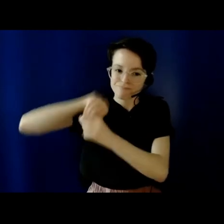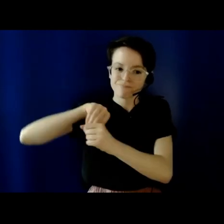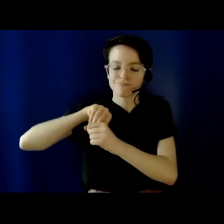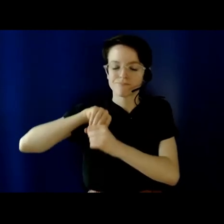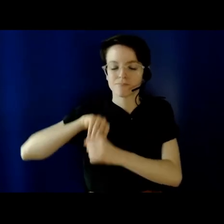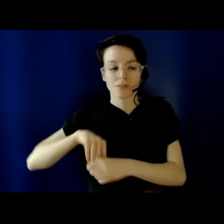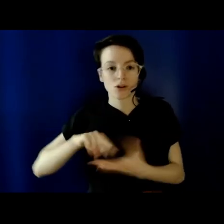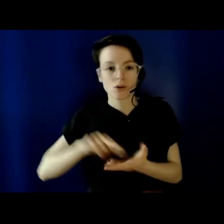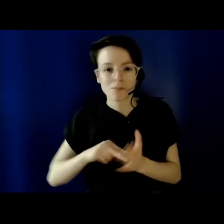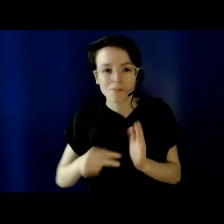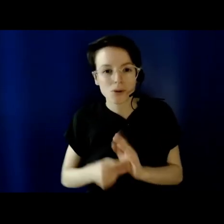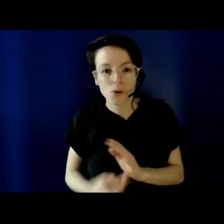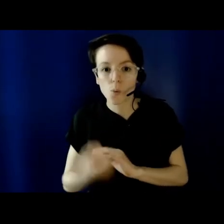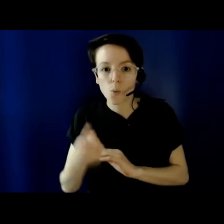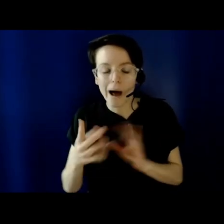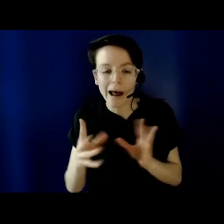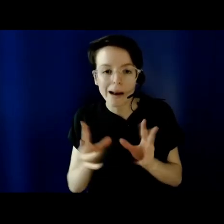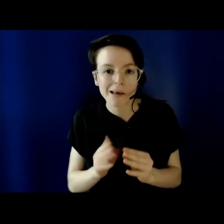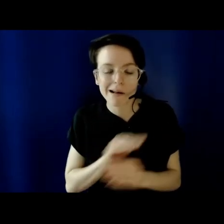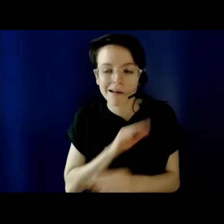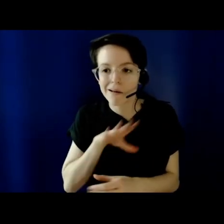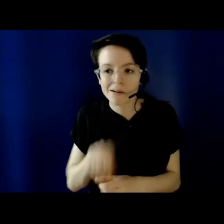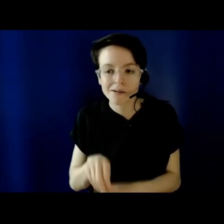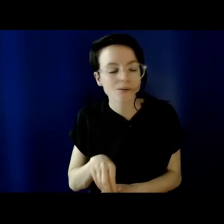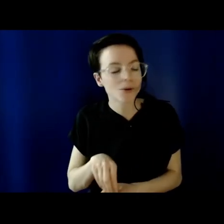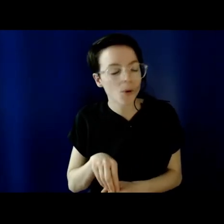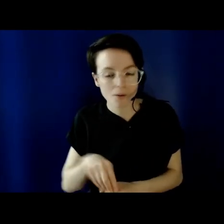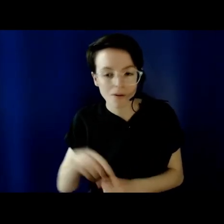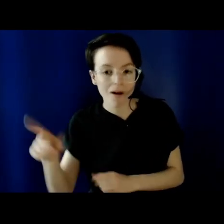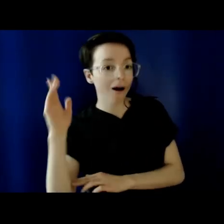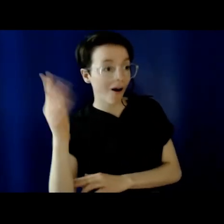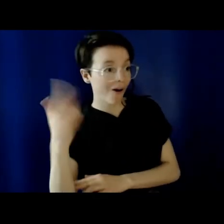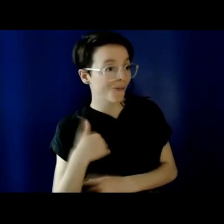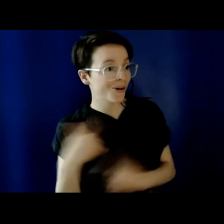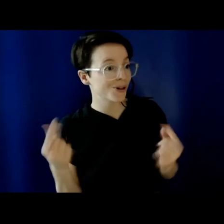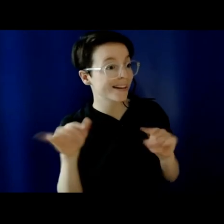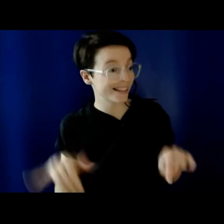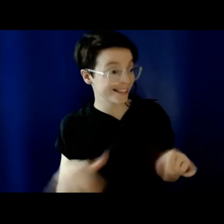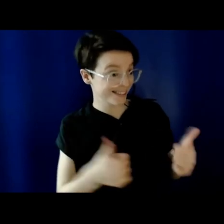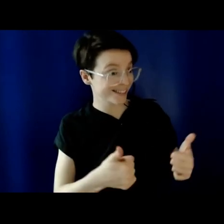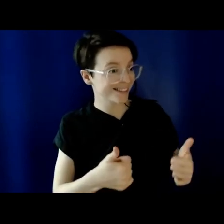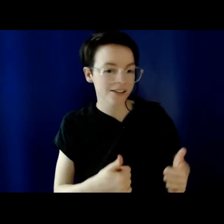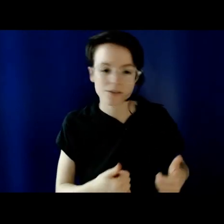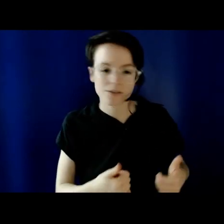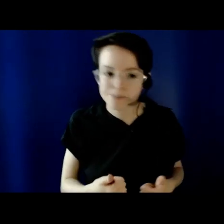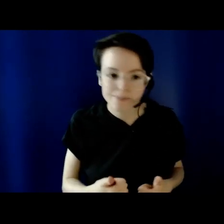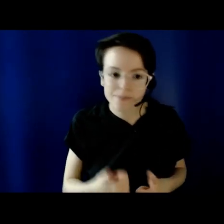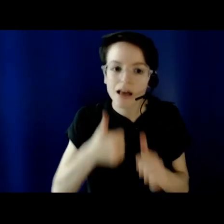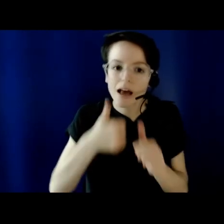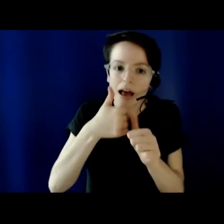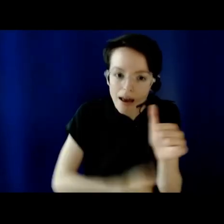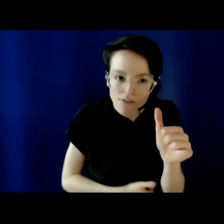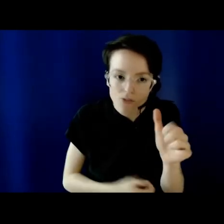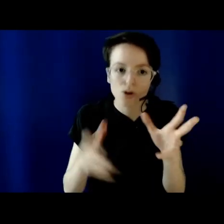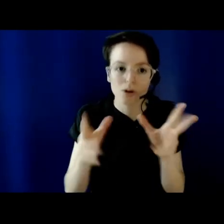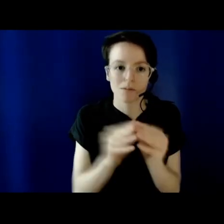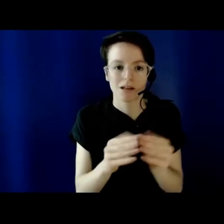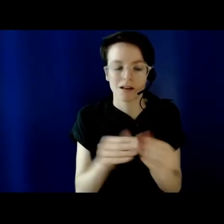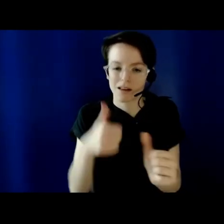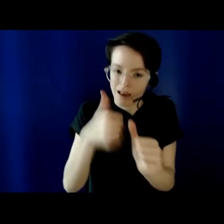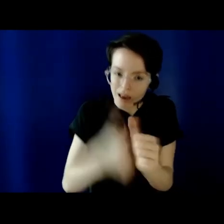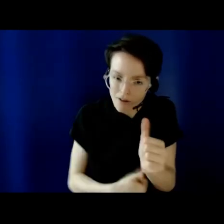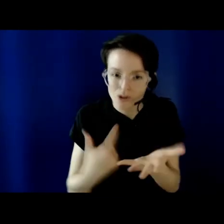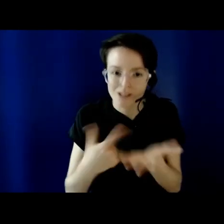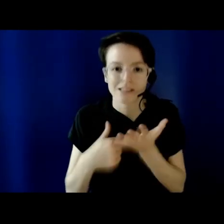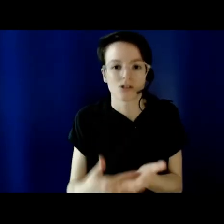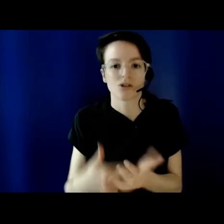us a presentation and tell us what they're doing. At every meeting, in every discussion, on every email. The same should be true